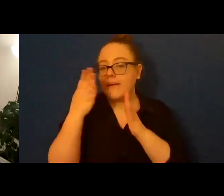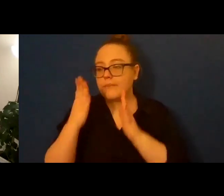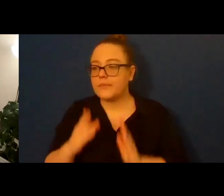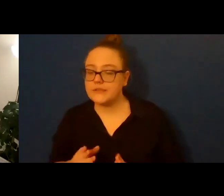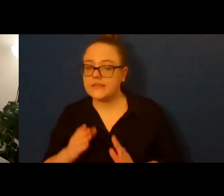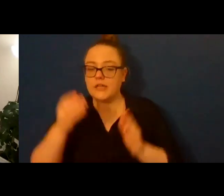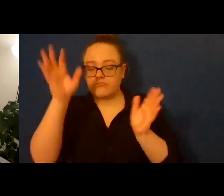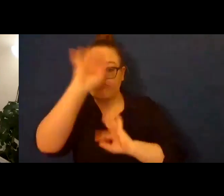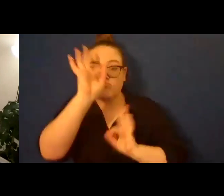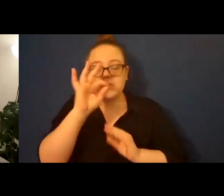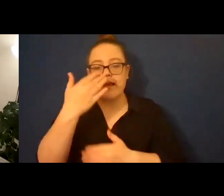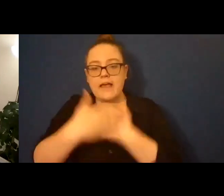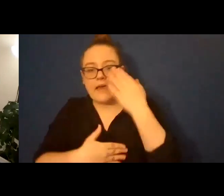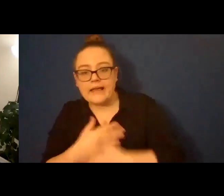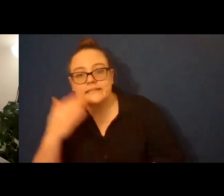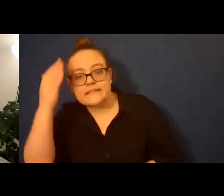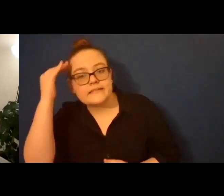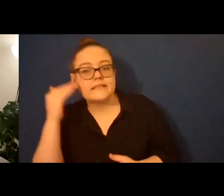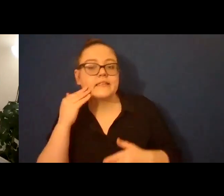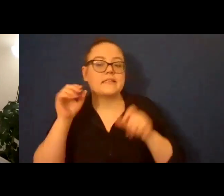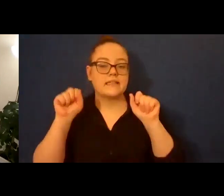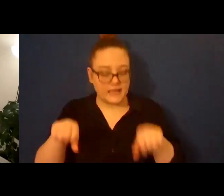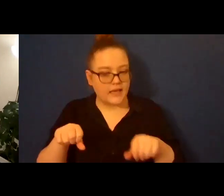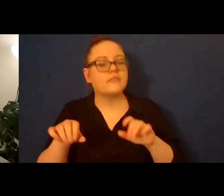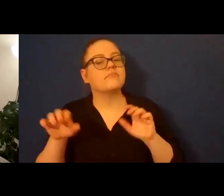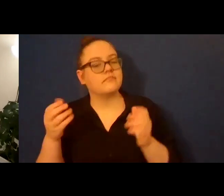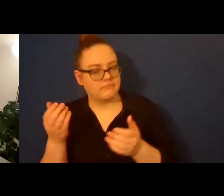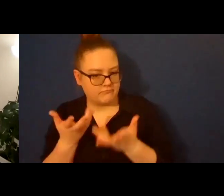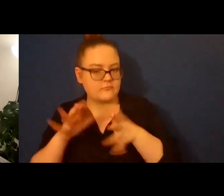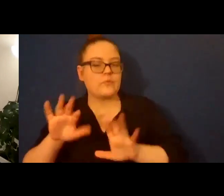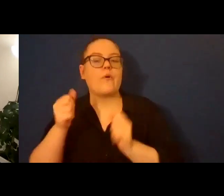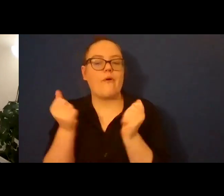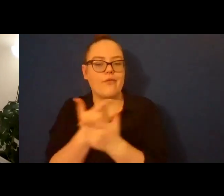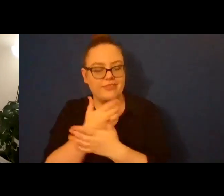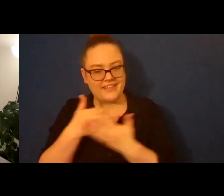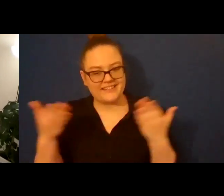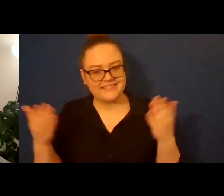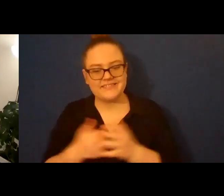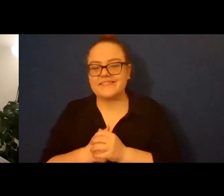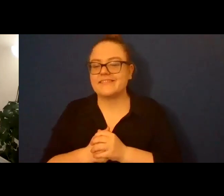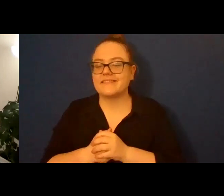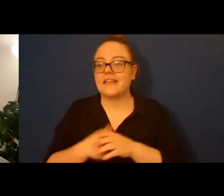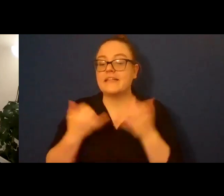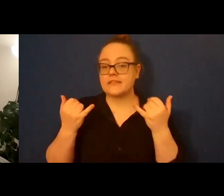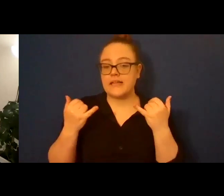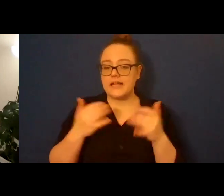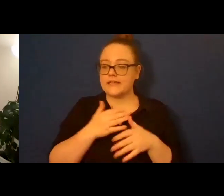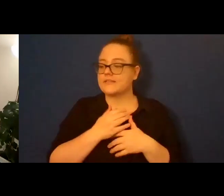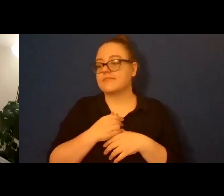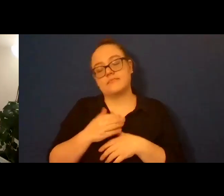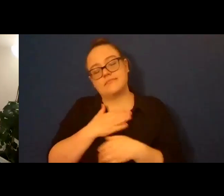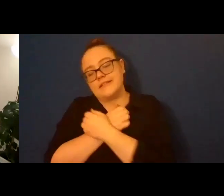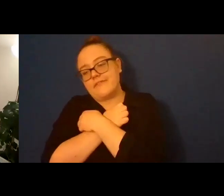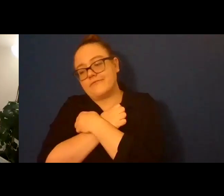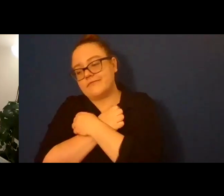hands and heads can indeed be all things. Today, my love has no aversion to being fucked. Our fucking is no